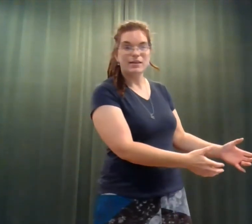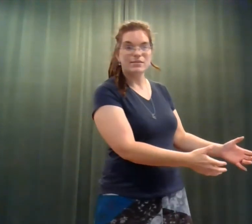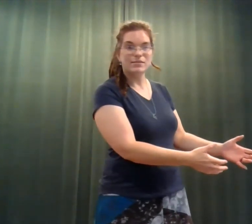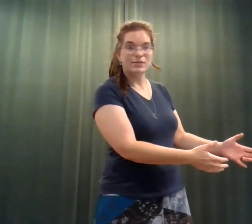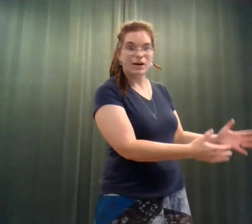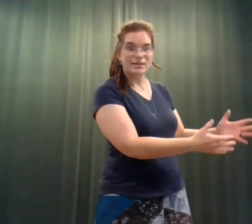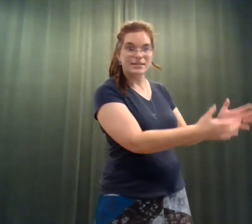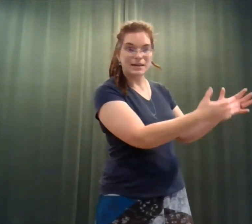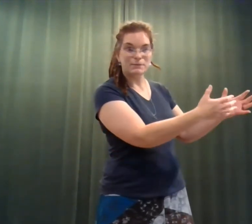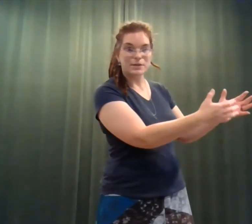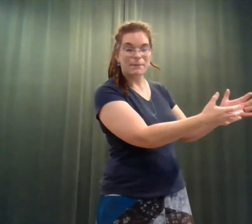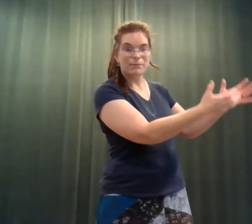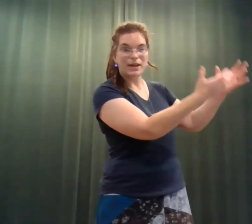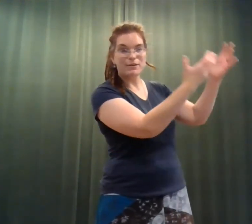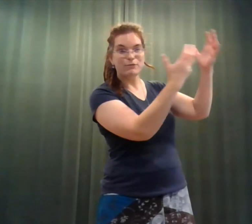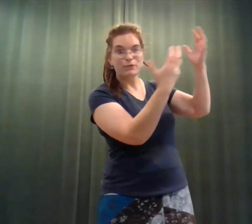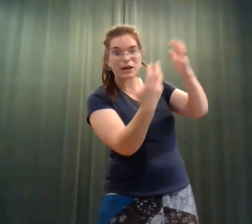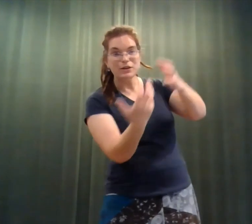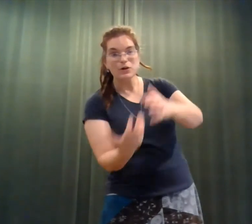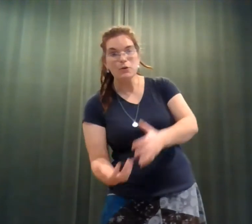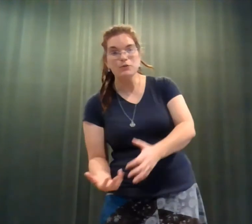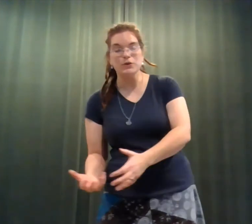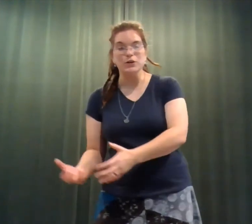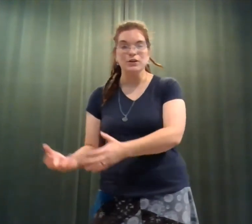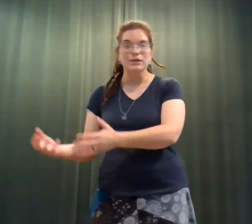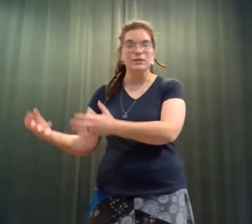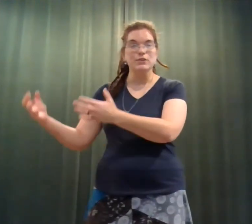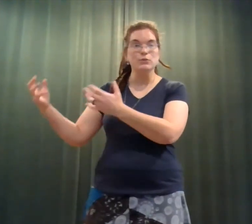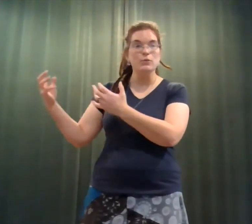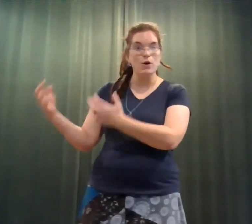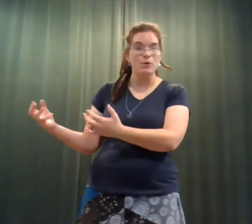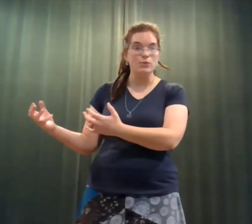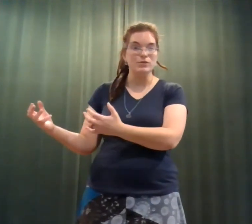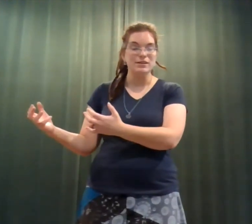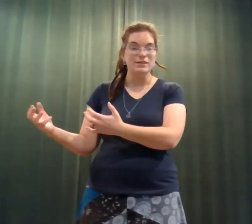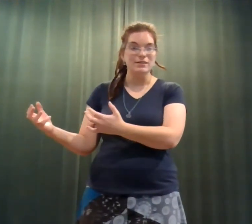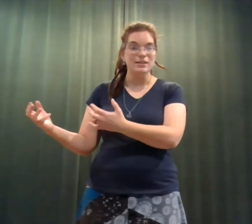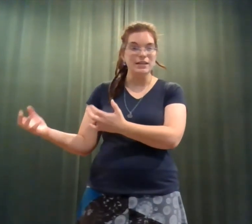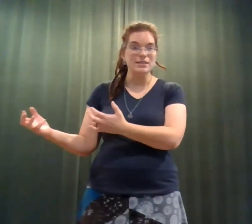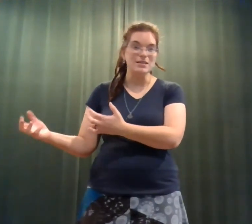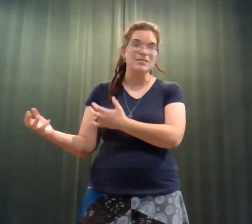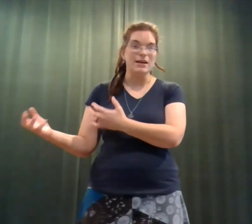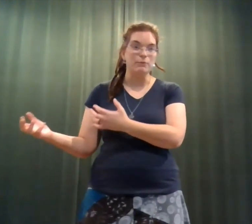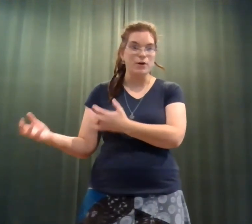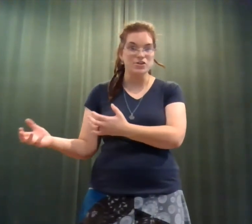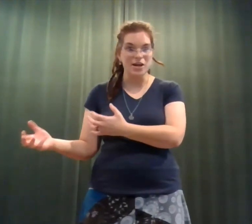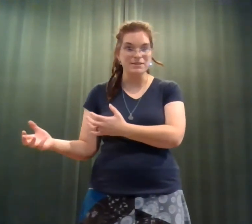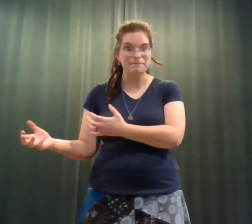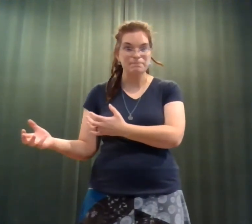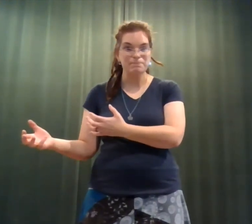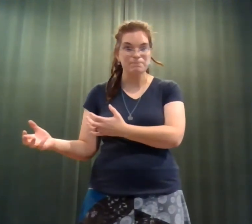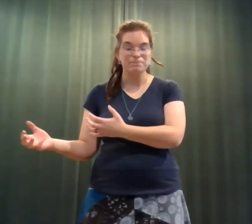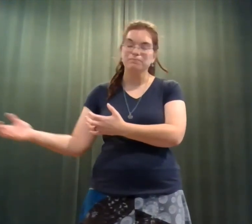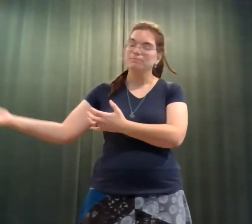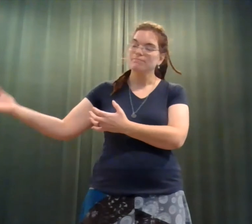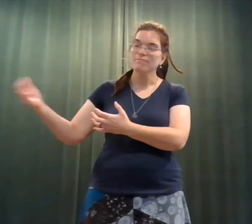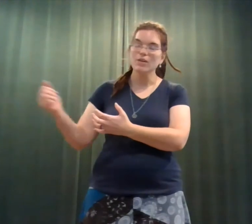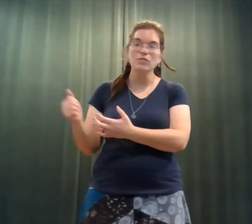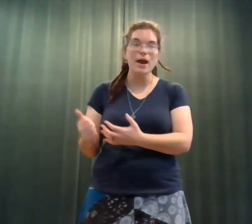got dammed up, it flooded over the road, leading to the second project. So,